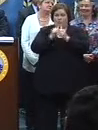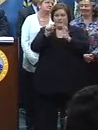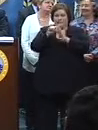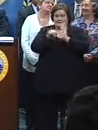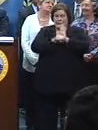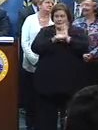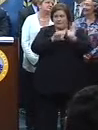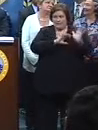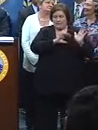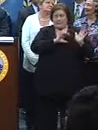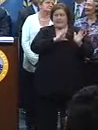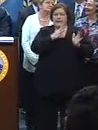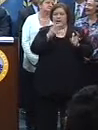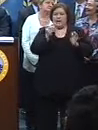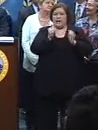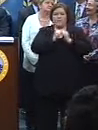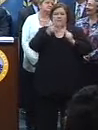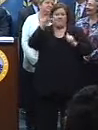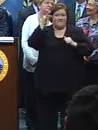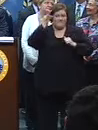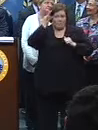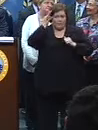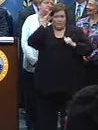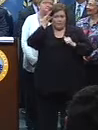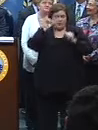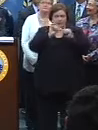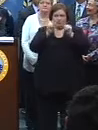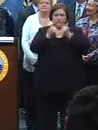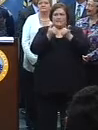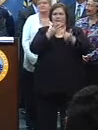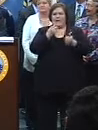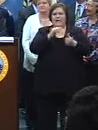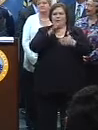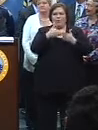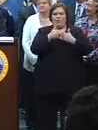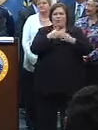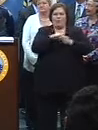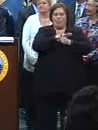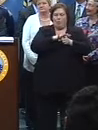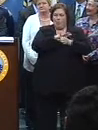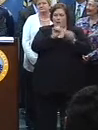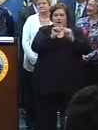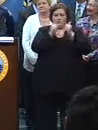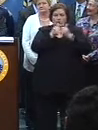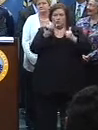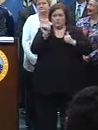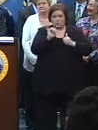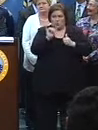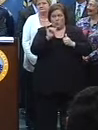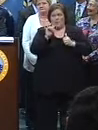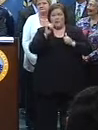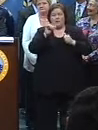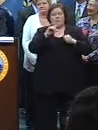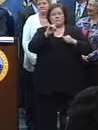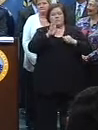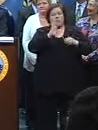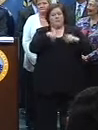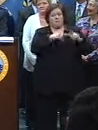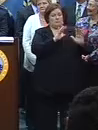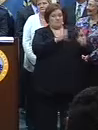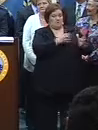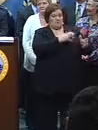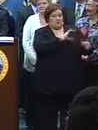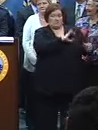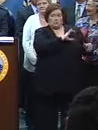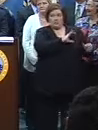police and, of course, with all federal agencies and all local agencies as well, just on the security side. On the